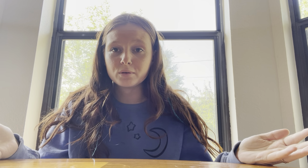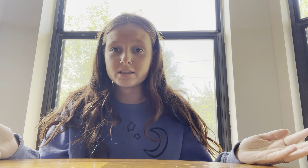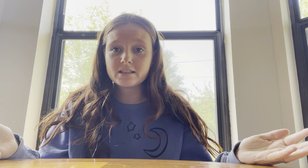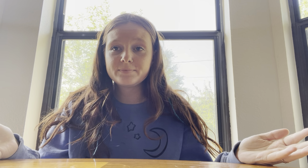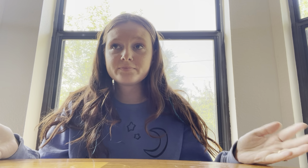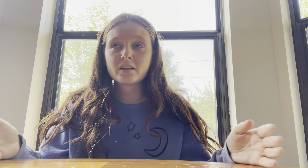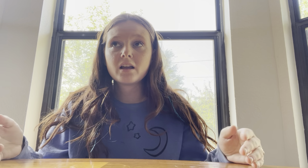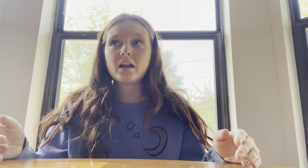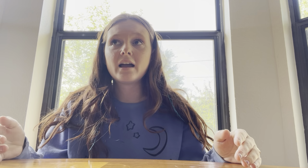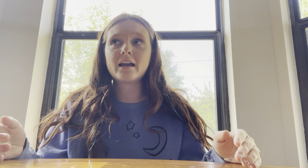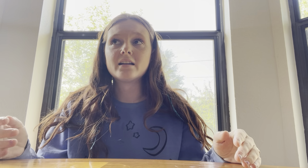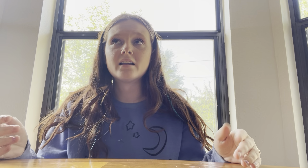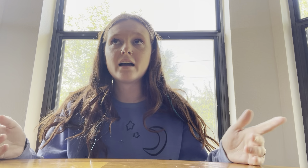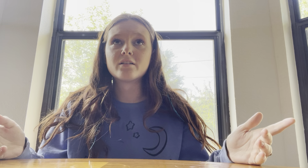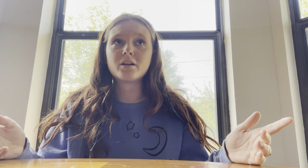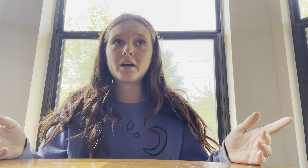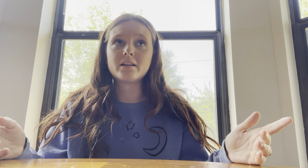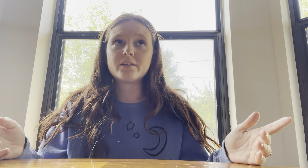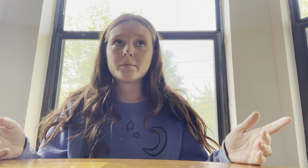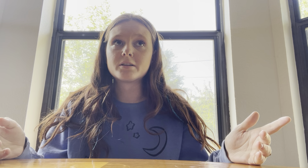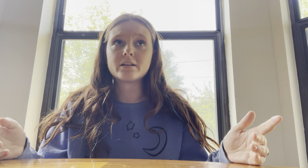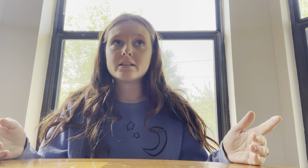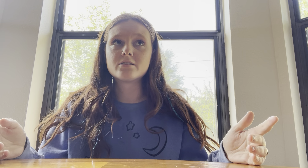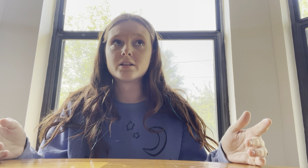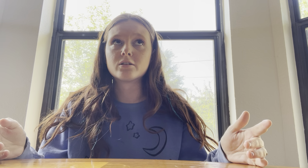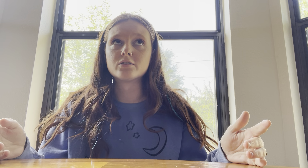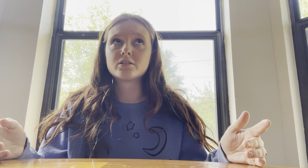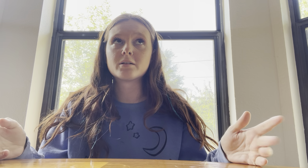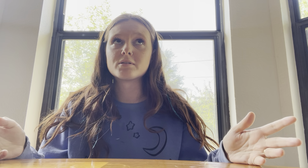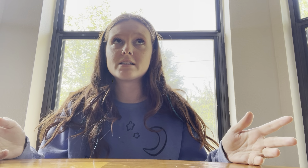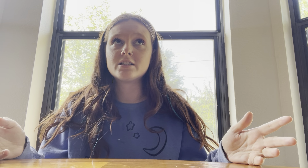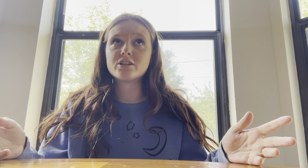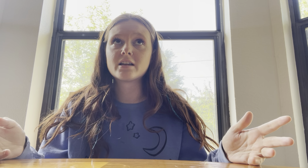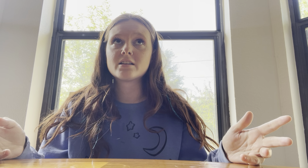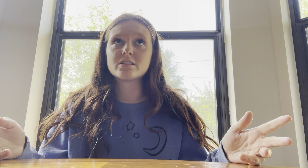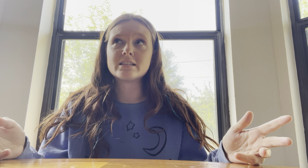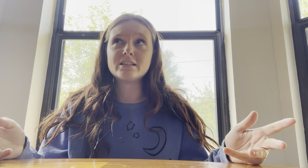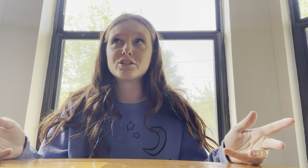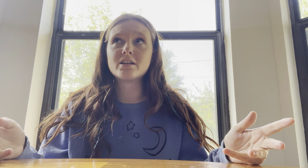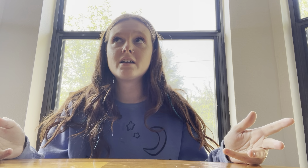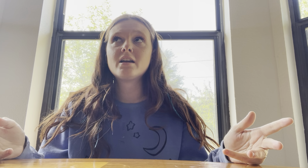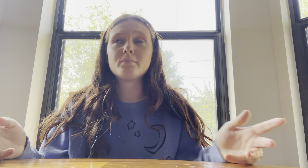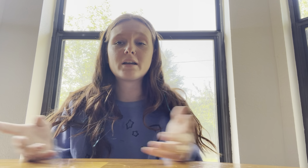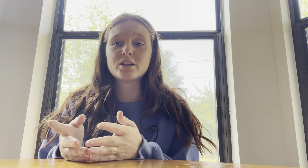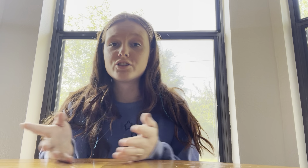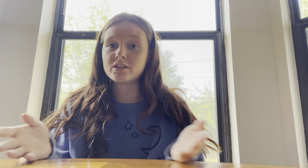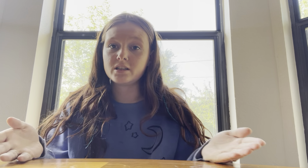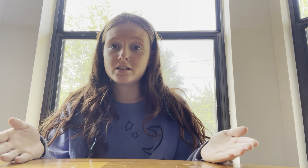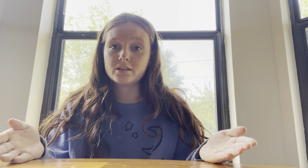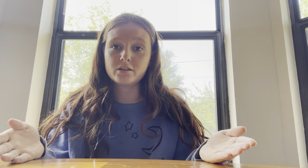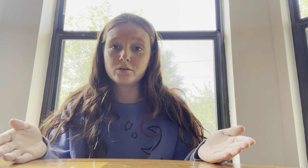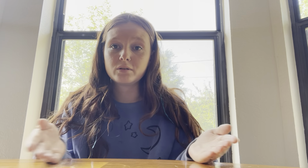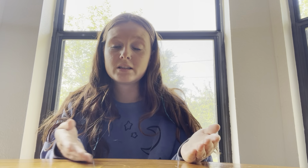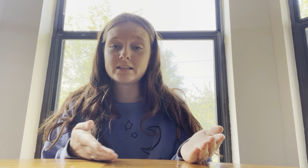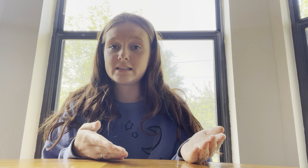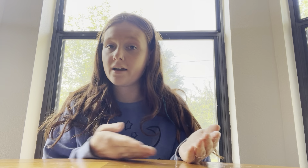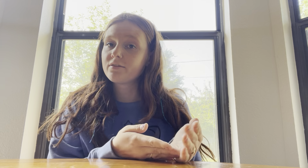words in and I don't know anything about their history or culture. And I'm just teaching it to teach it because she knew the deaf